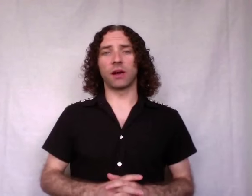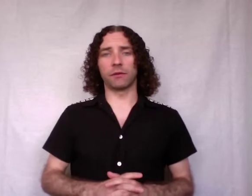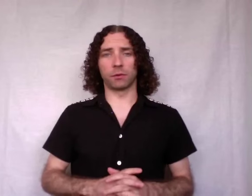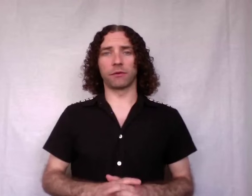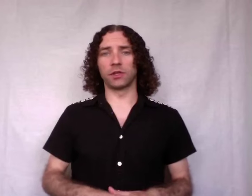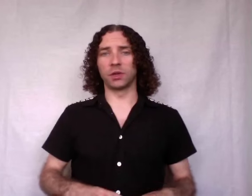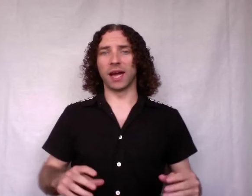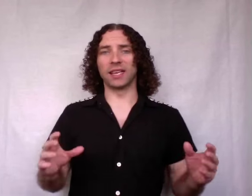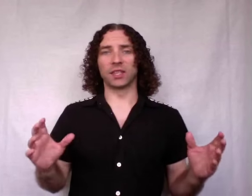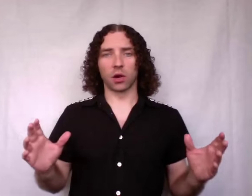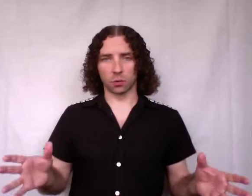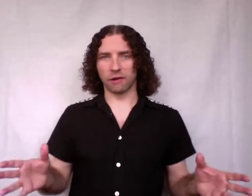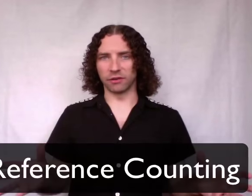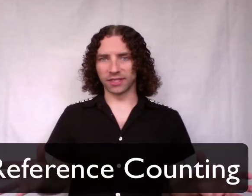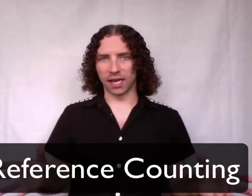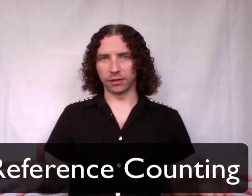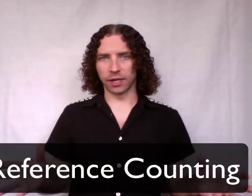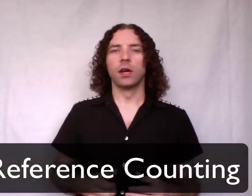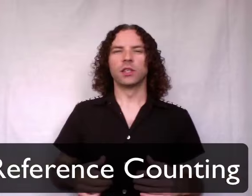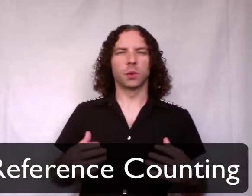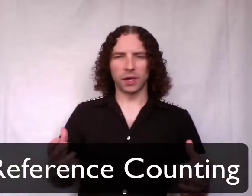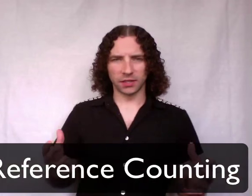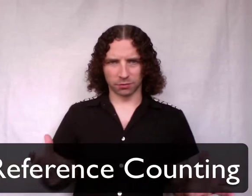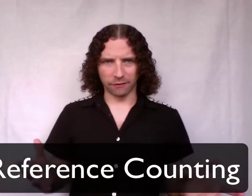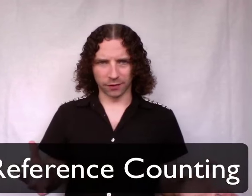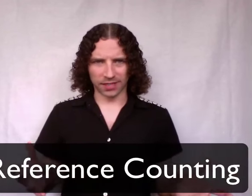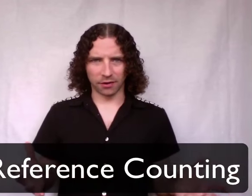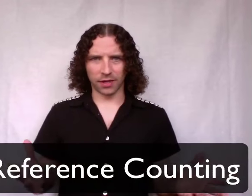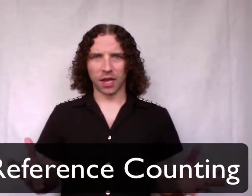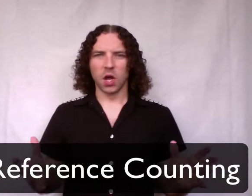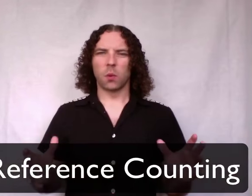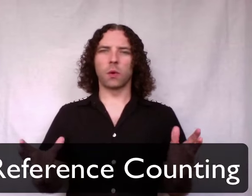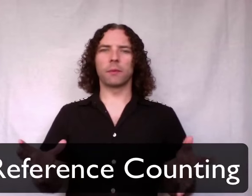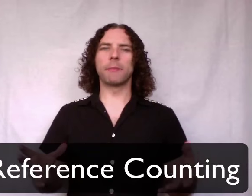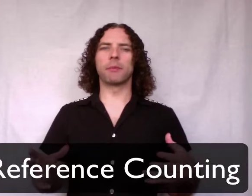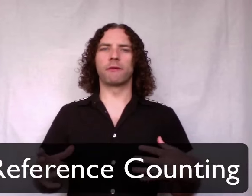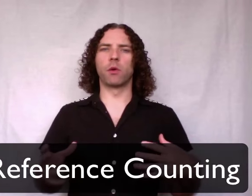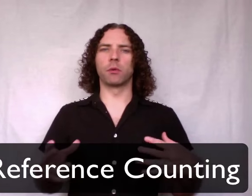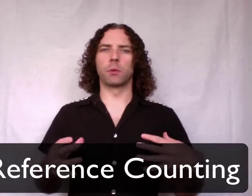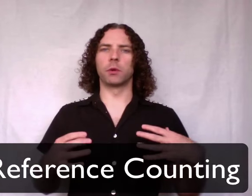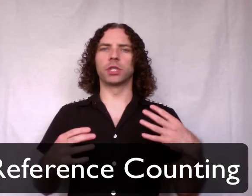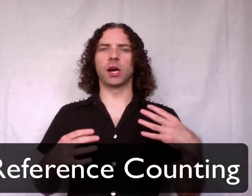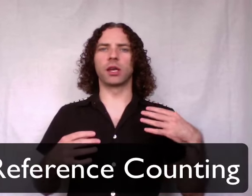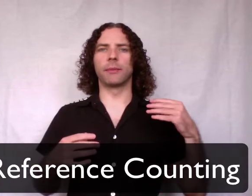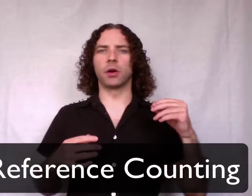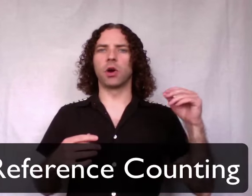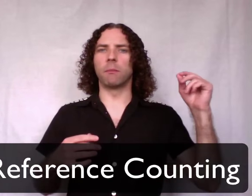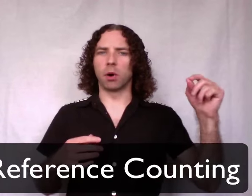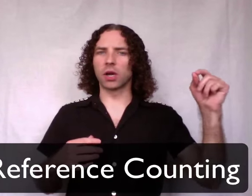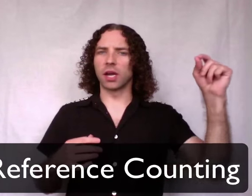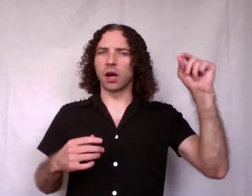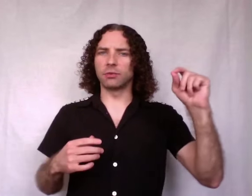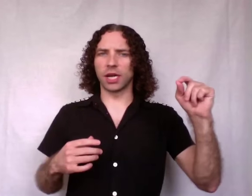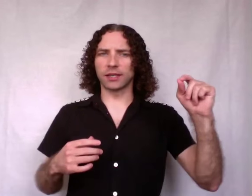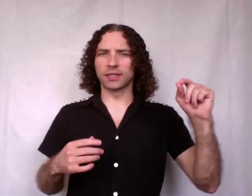often referred to as reference counting. So, what is reference counting? Well, remember before when we were talking about marking objects?